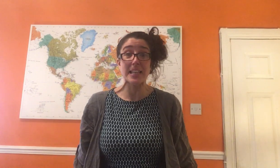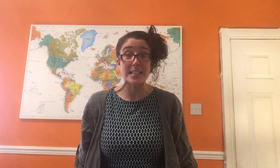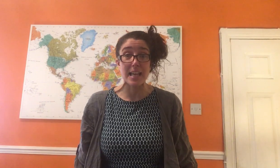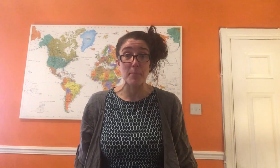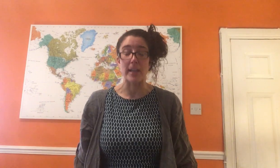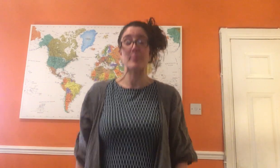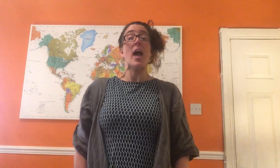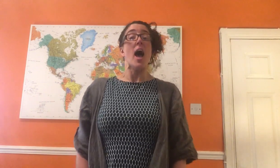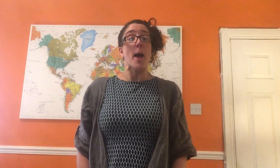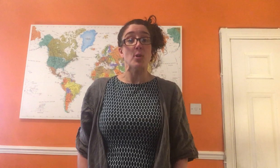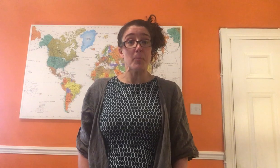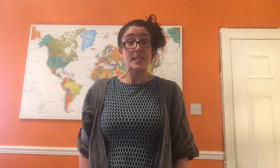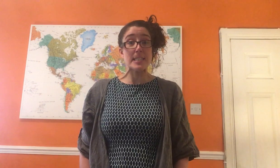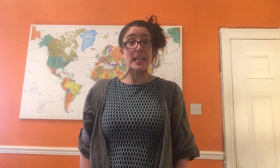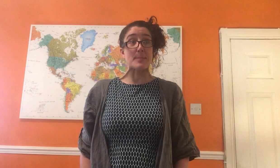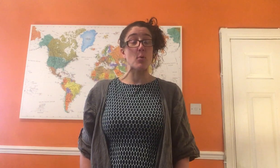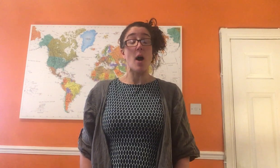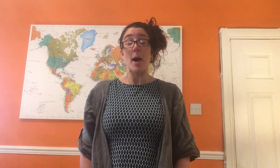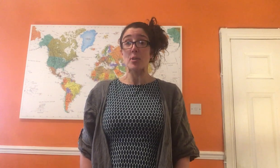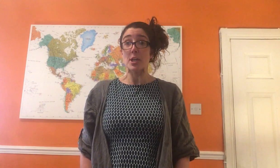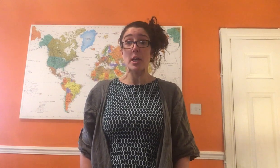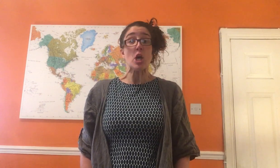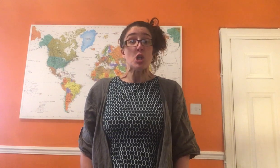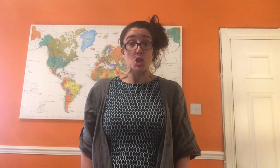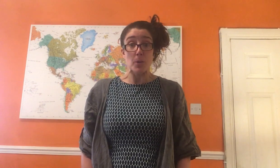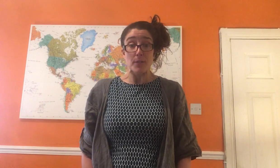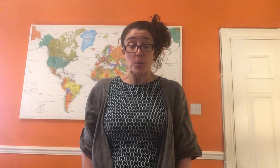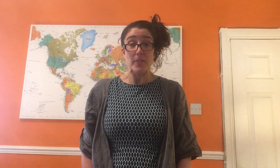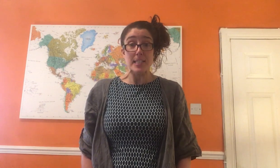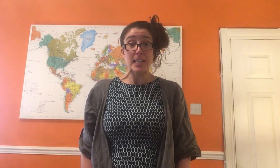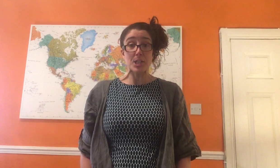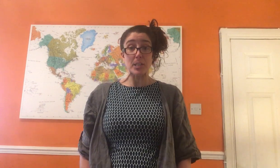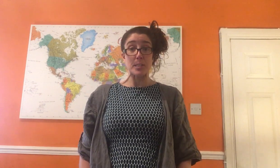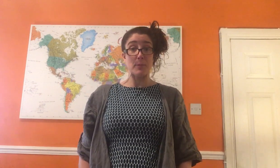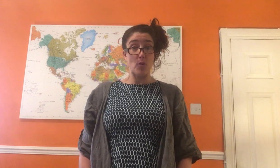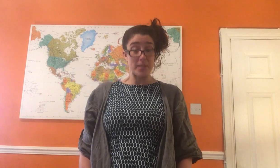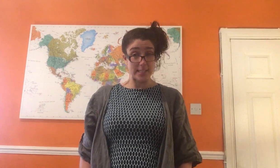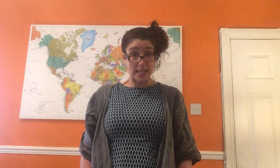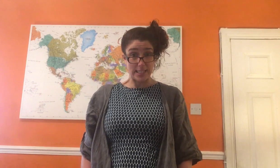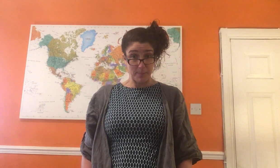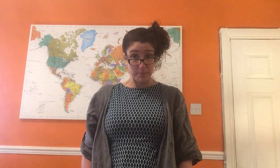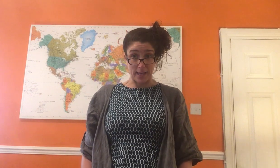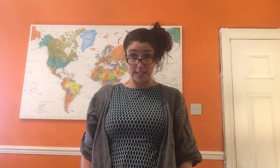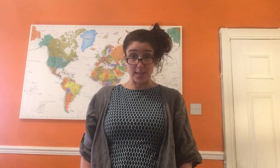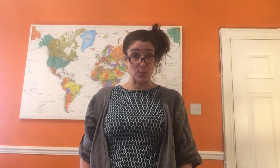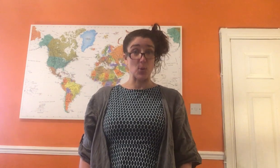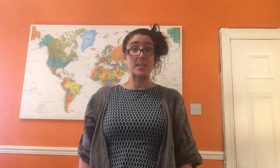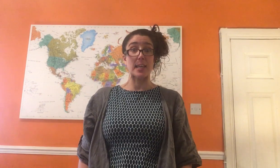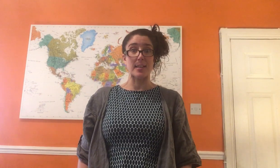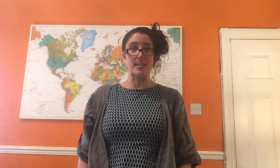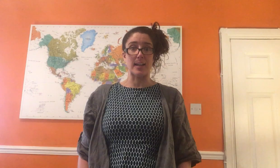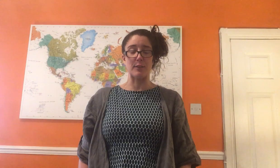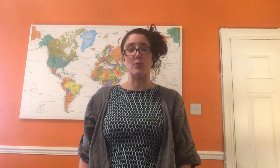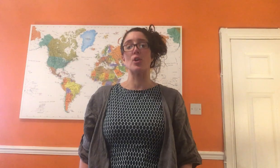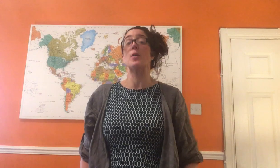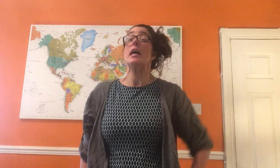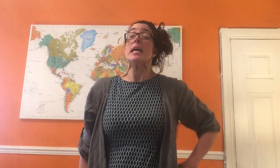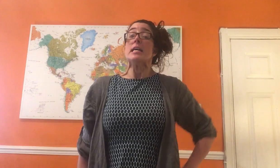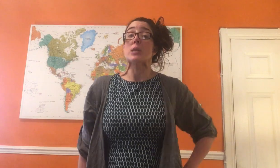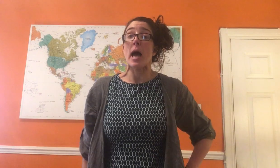Sellers am I? I'm not Mrs. Sellers but I'm gonna do a few of these sessions before Mrs. Sellers comes back and does all your signing for you. So